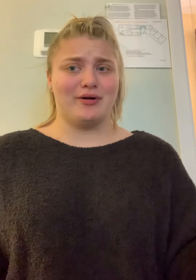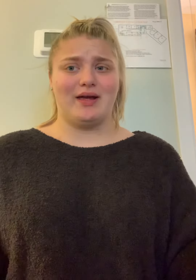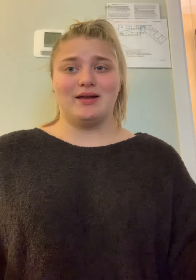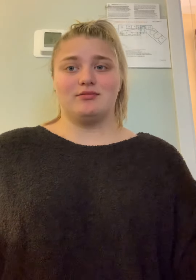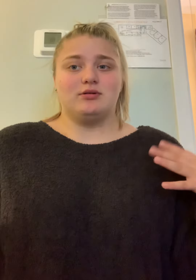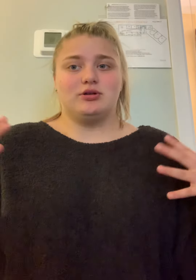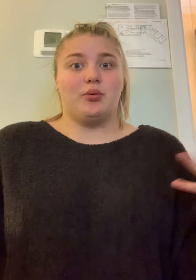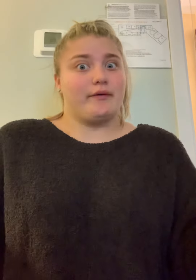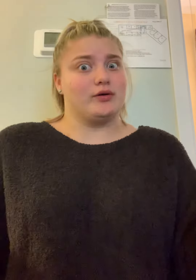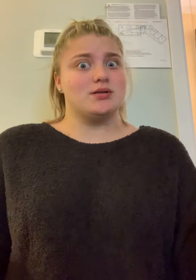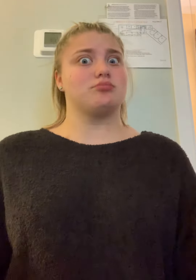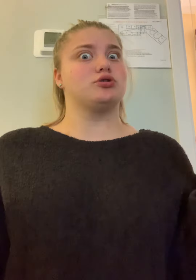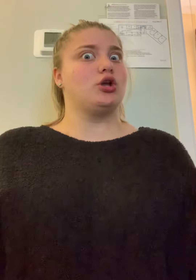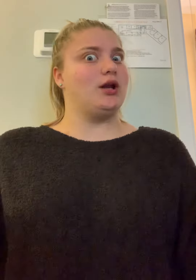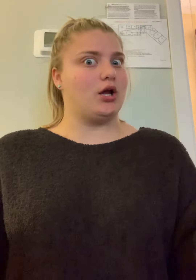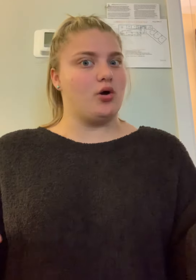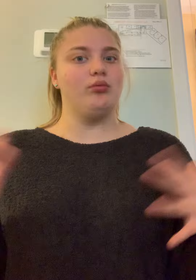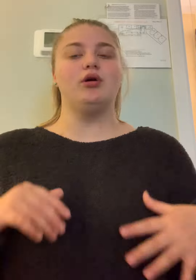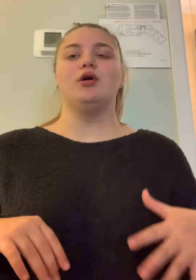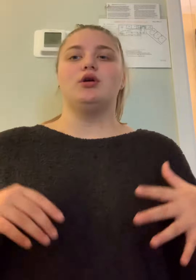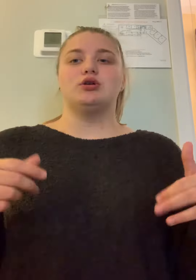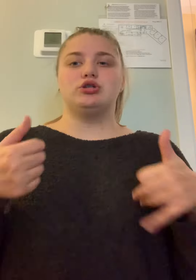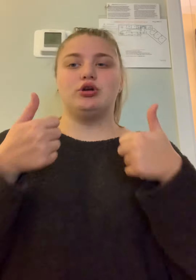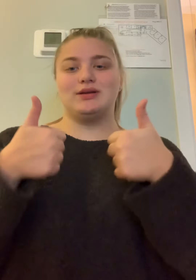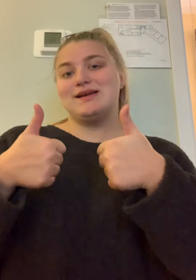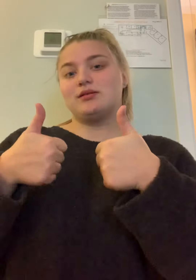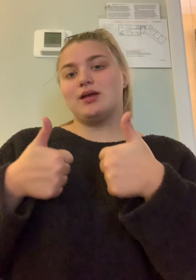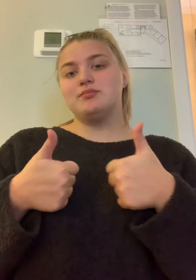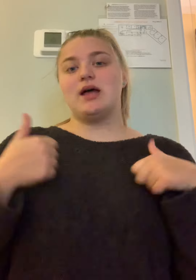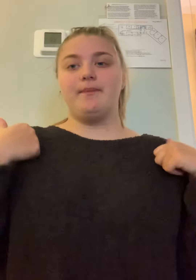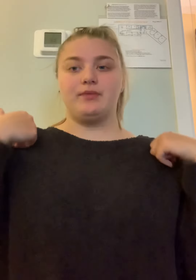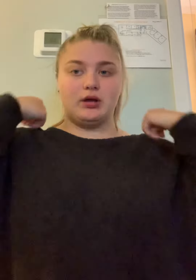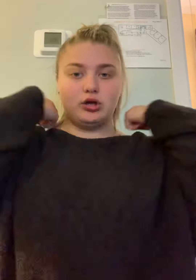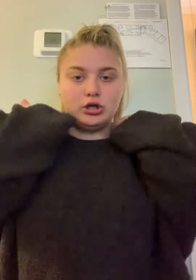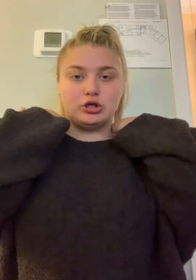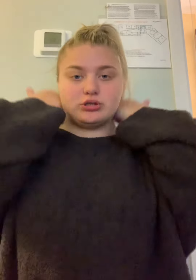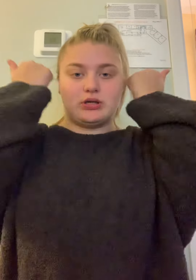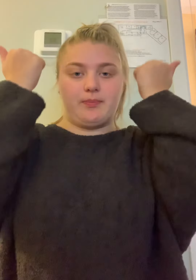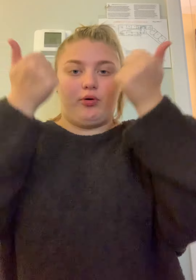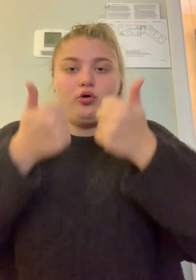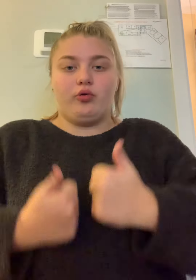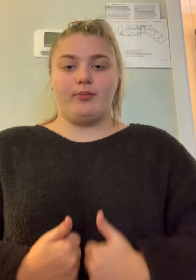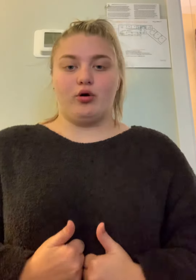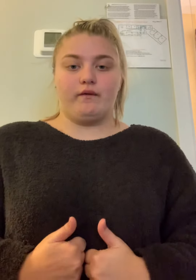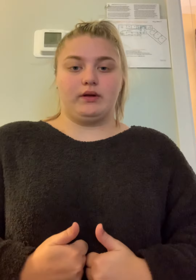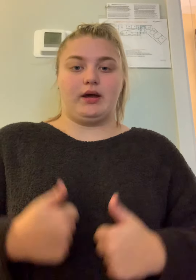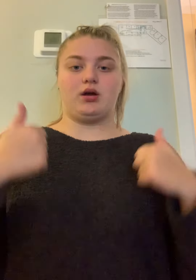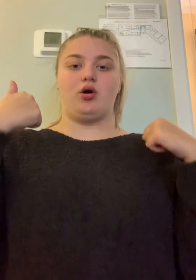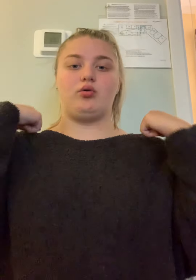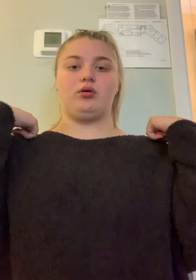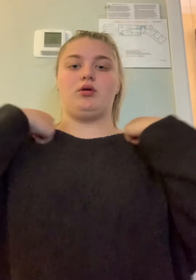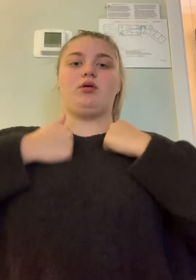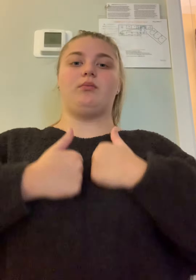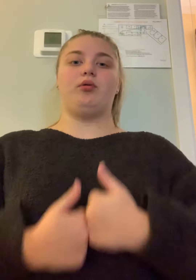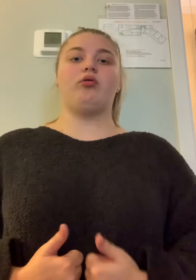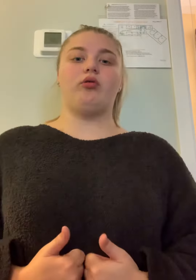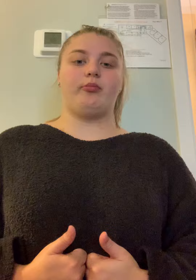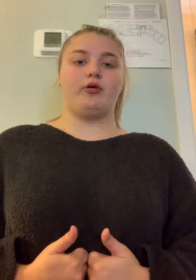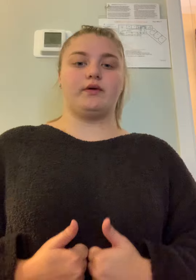and you don't want to freeze so you need a coat. So you're going to take the thumbs up and you're just going to pull them over like a coat pull them over